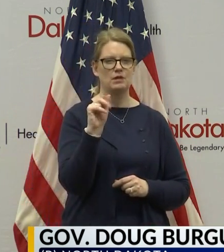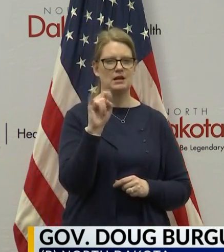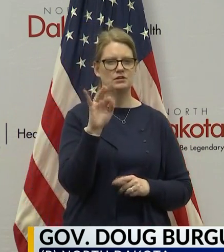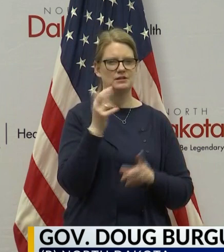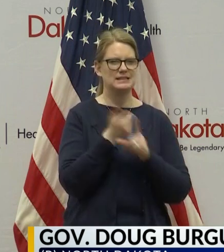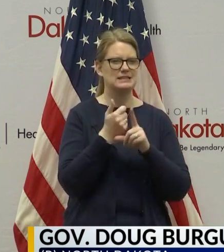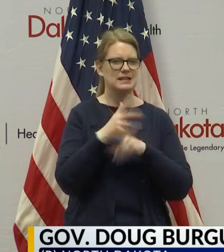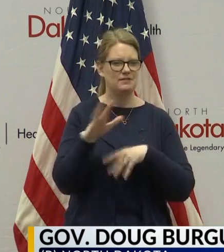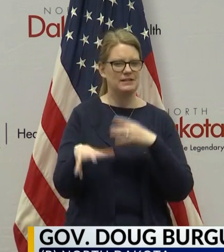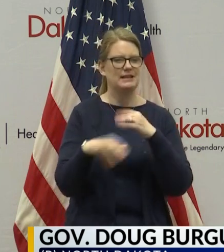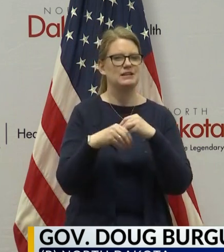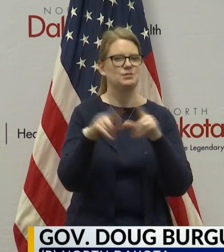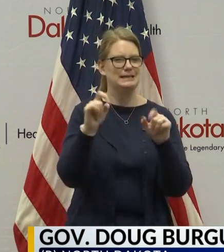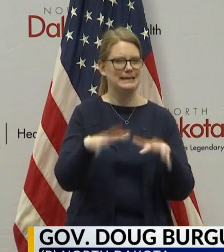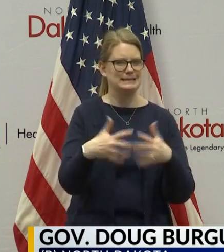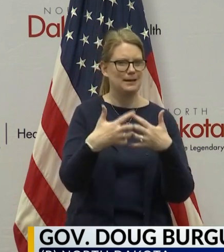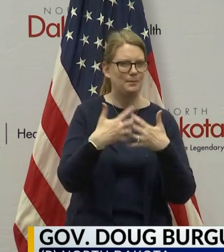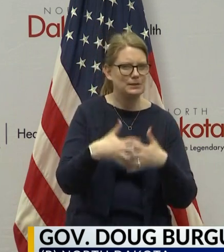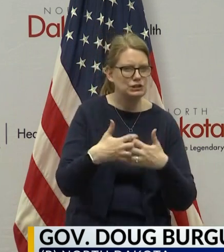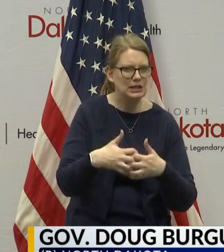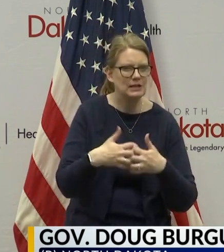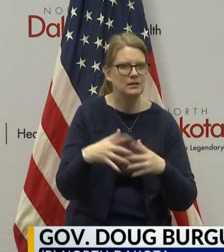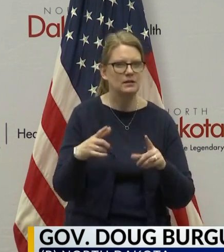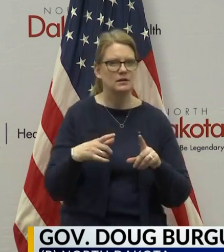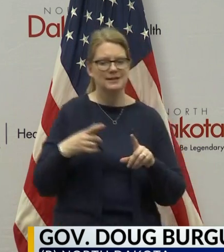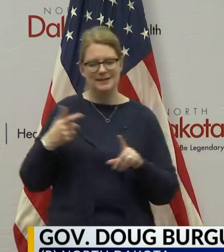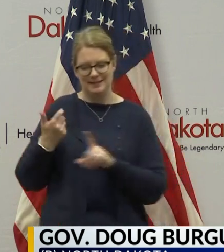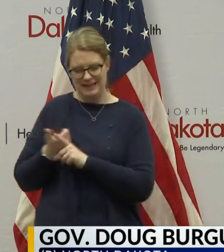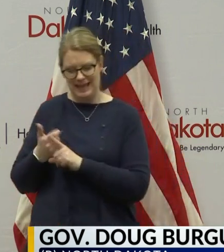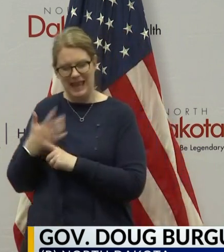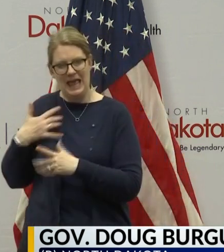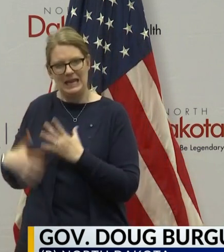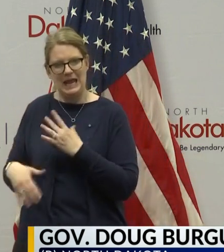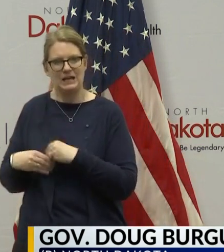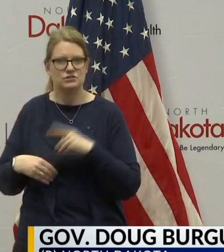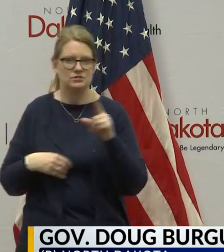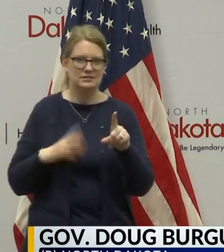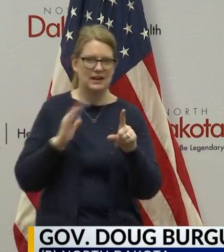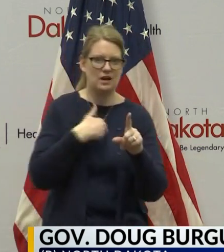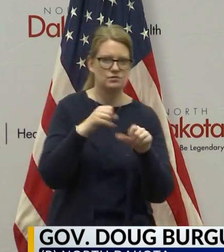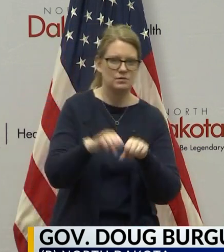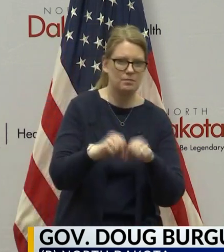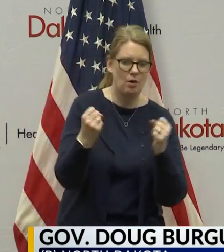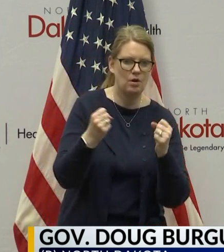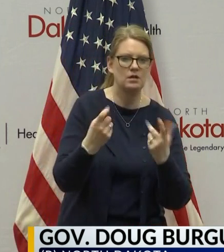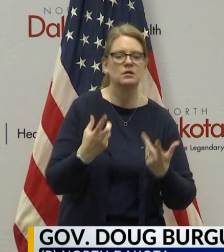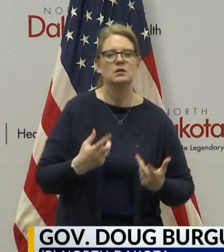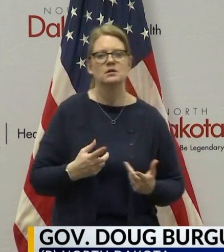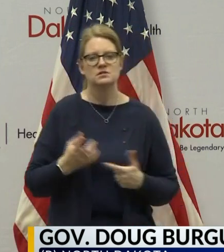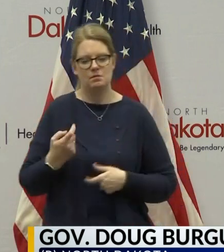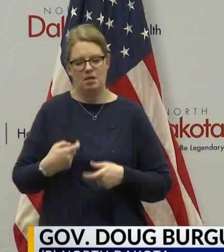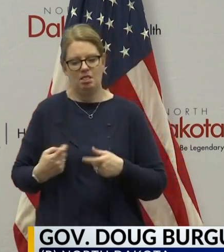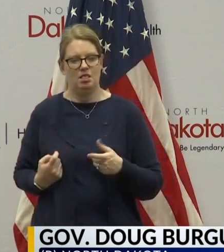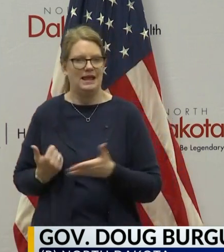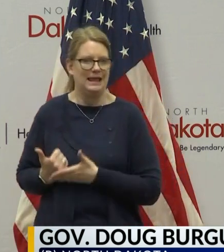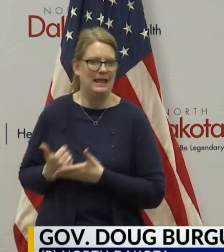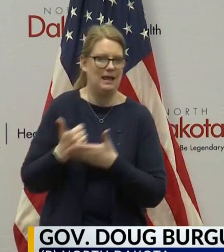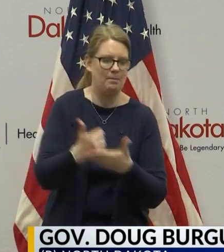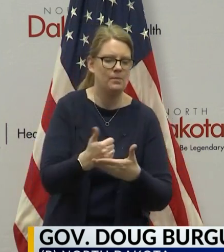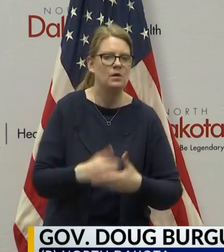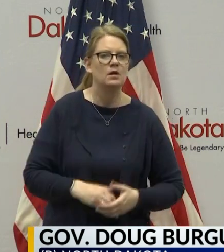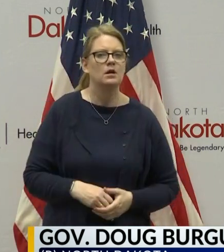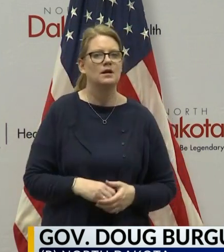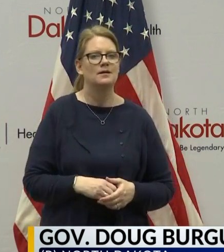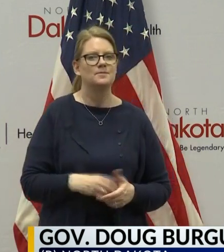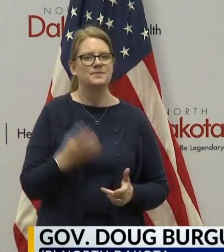on to a testing machine in the lab that allowed – they had a spare and one of ours was broken. We had a call on Saturday